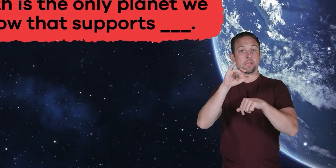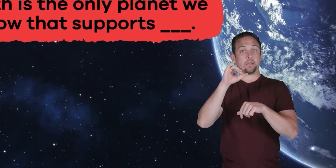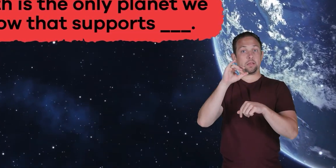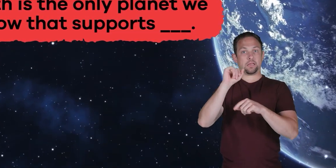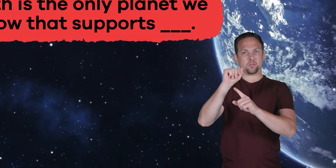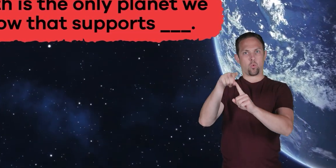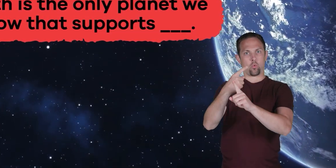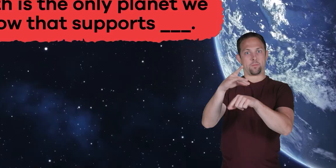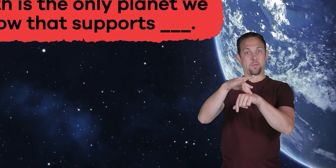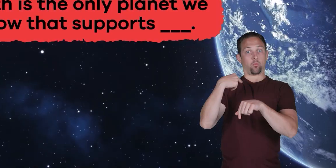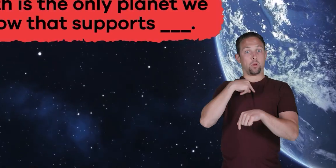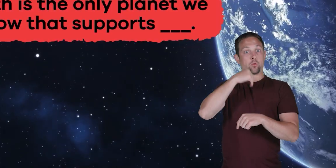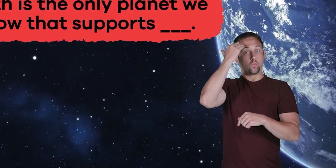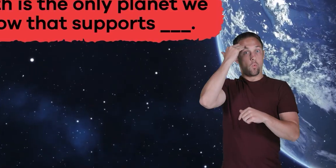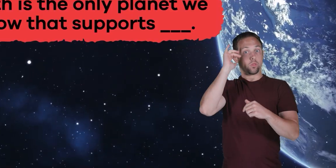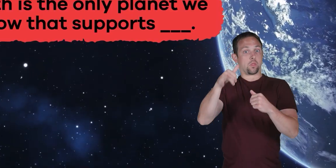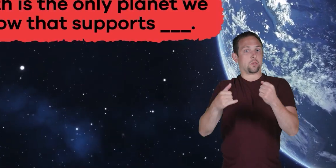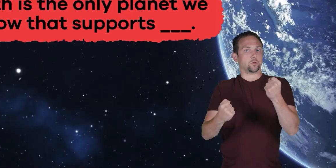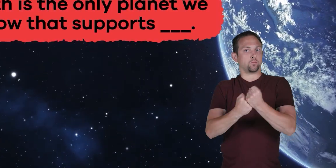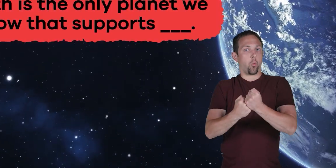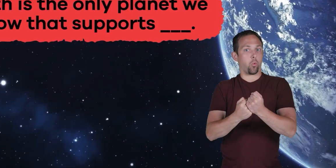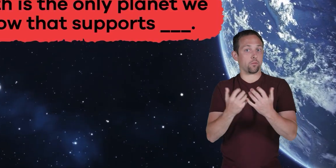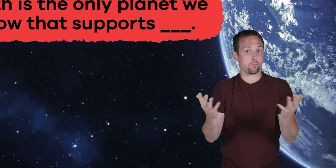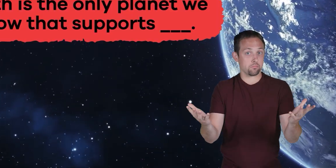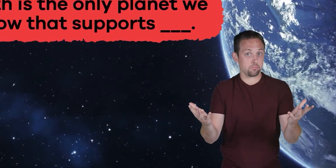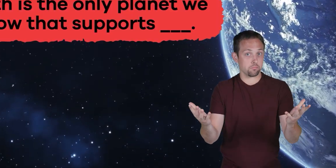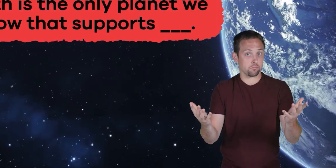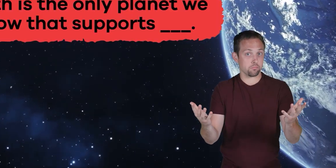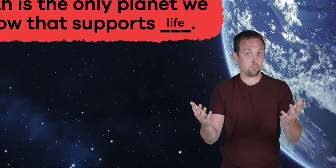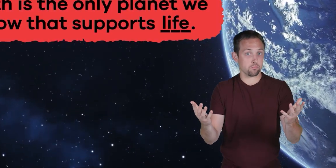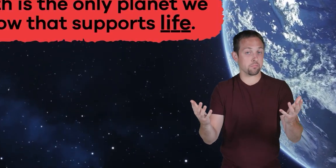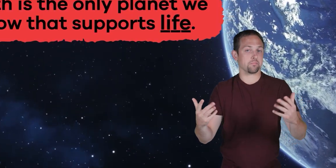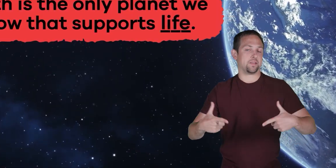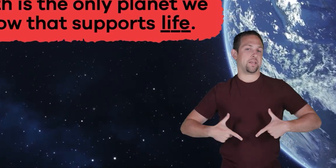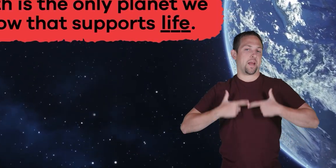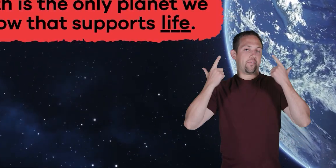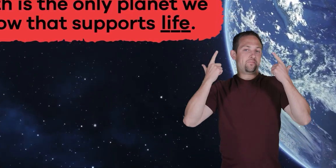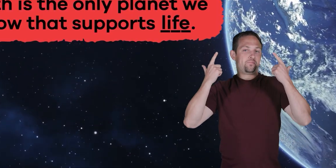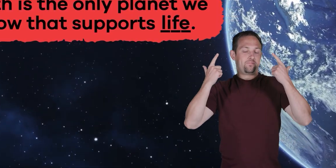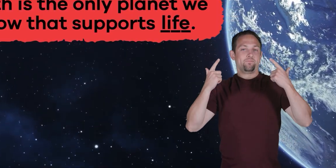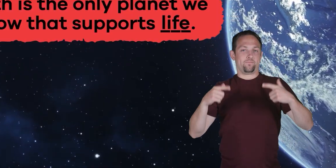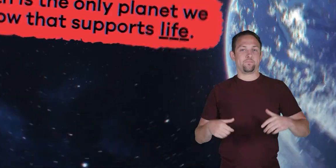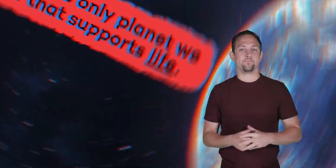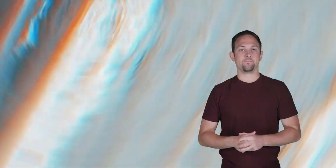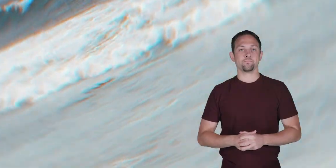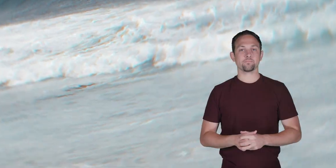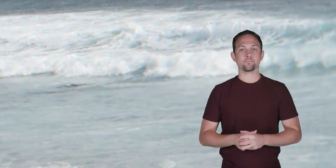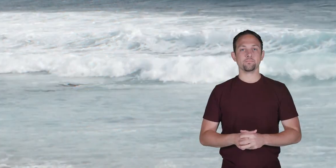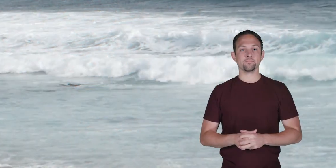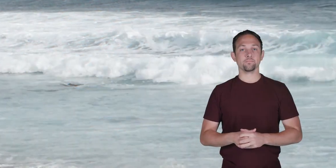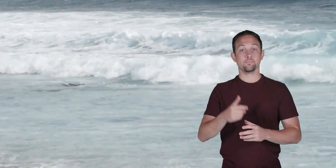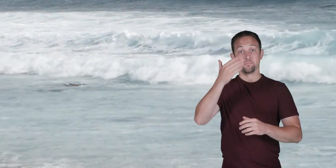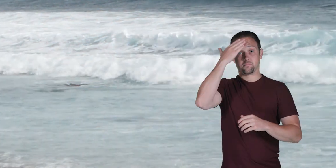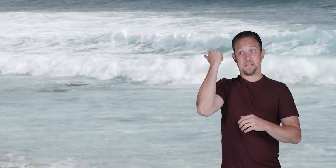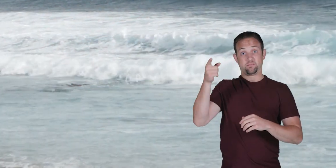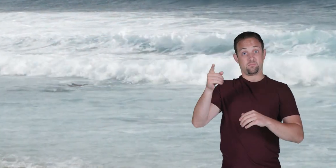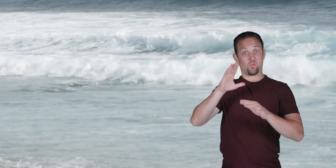planet we know that supports blank life because of its oceans